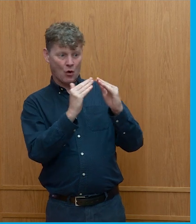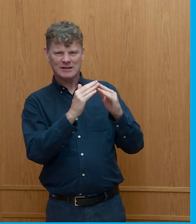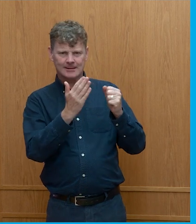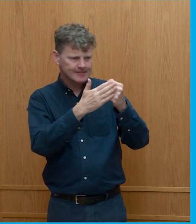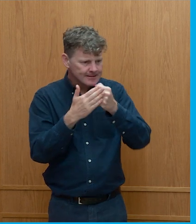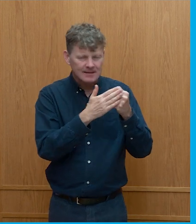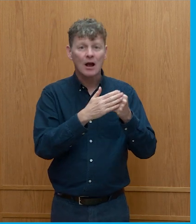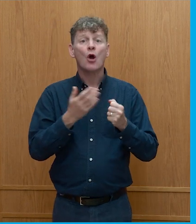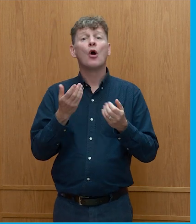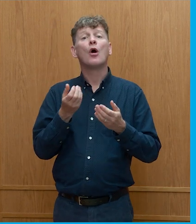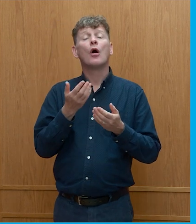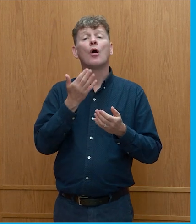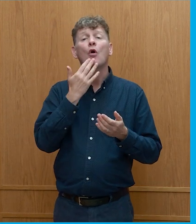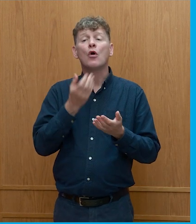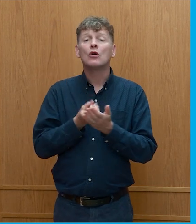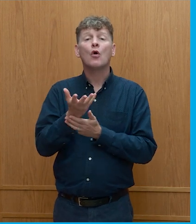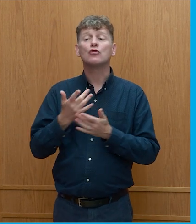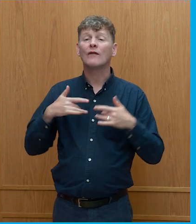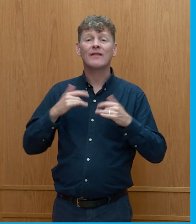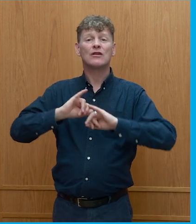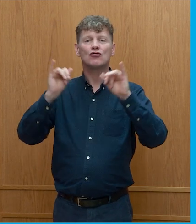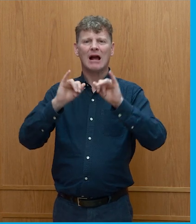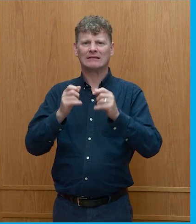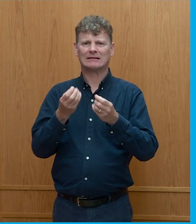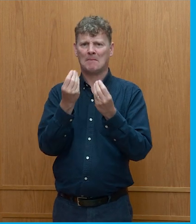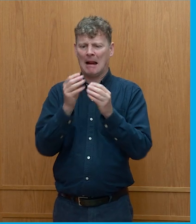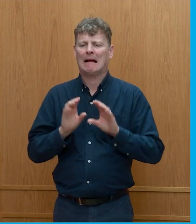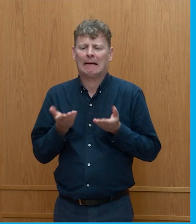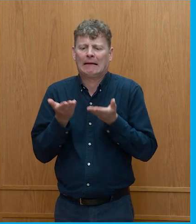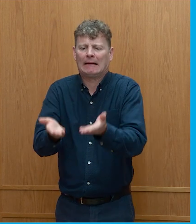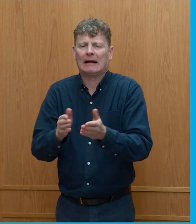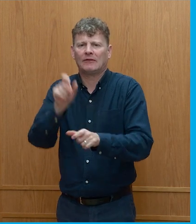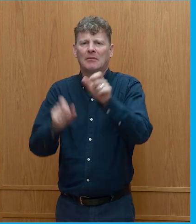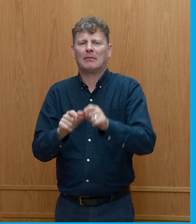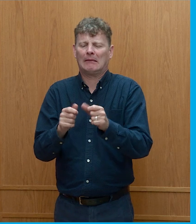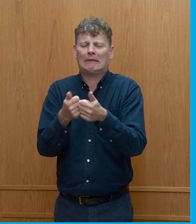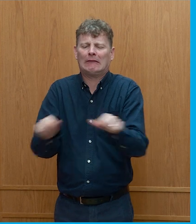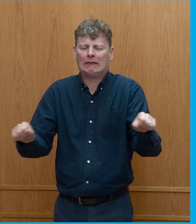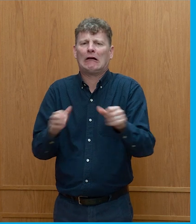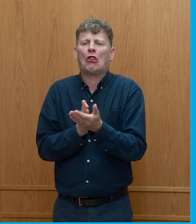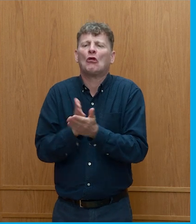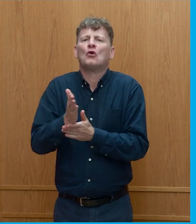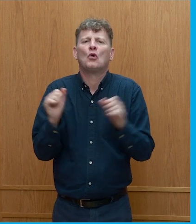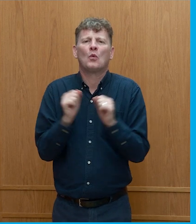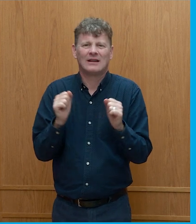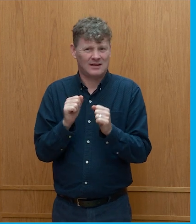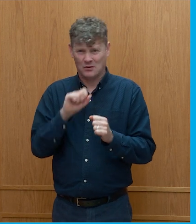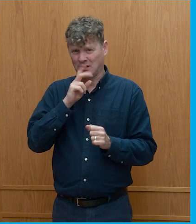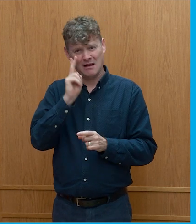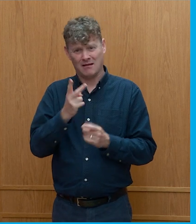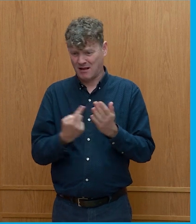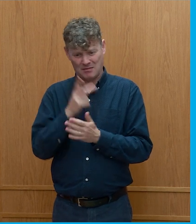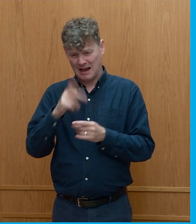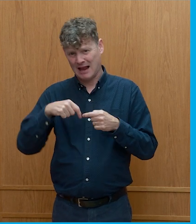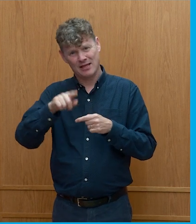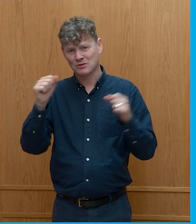was to throw money at people to help them pay the bills or try to suppress, you know, the cost to them over the winter. And there's potentially another issue going to happen this winter.